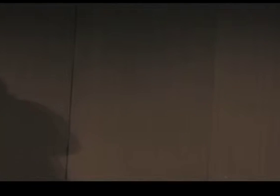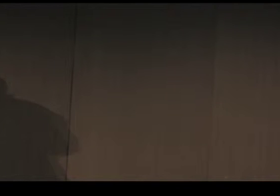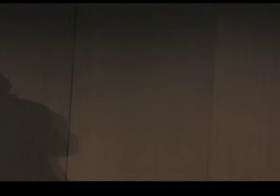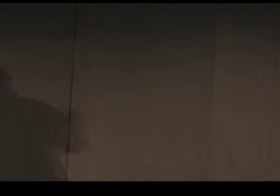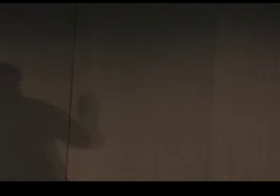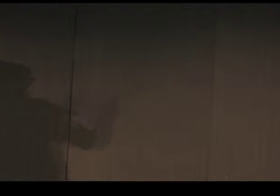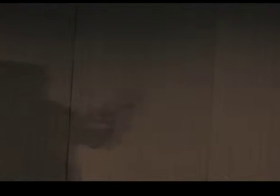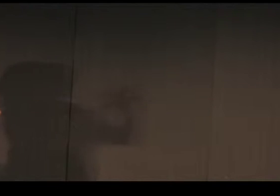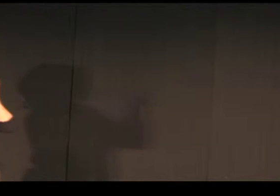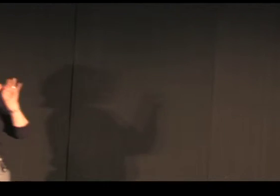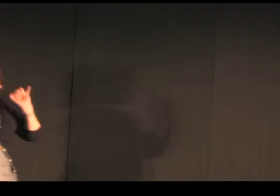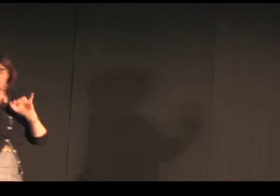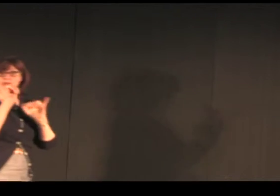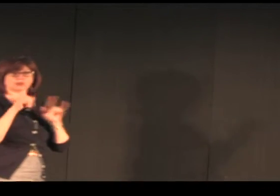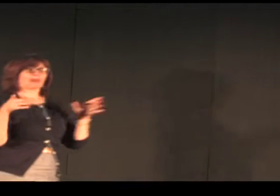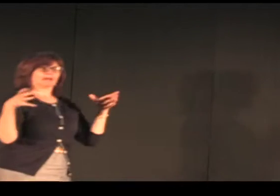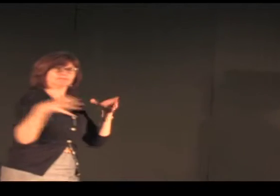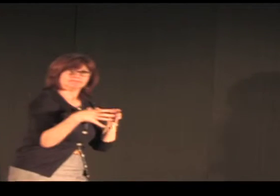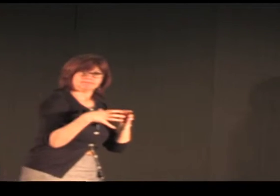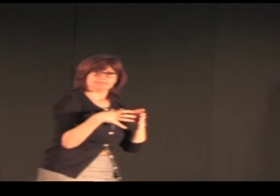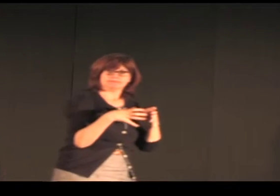leaving the village to go to a deaf school where they didn't know other people.